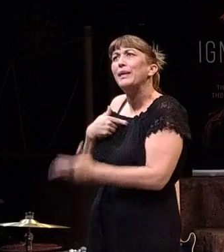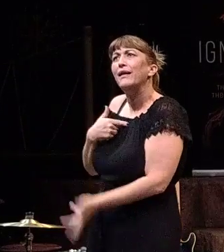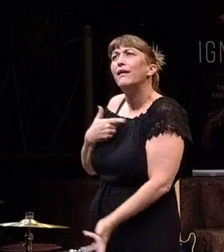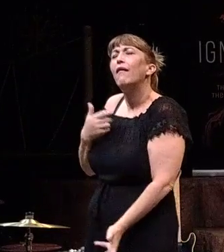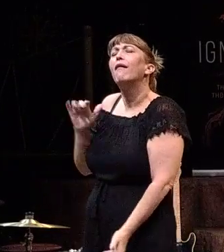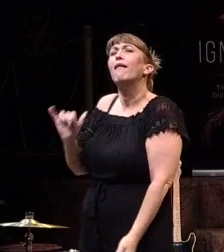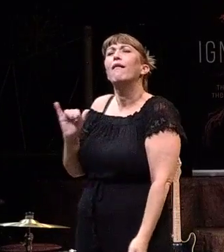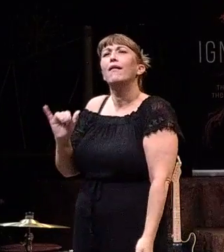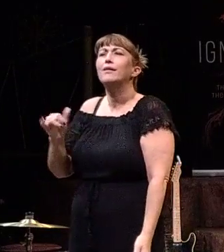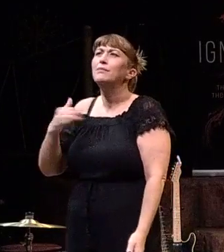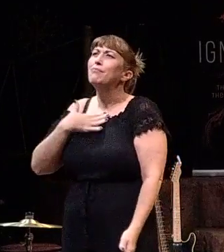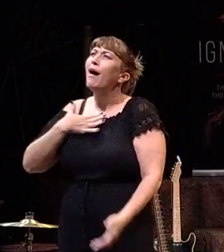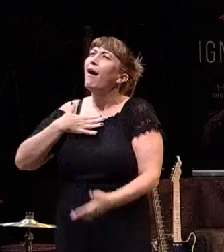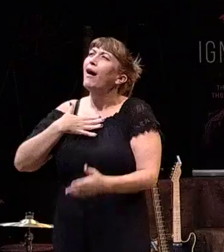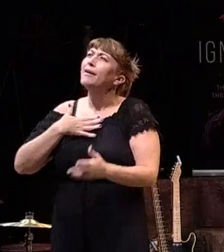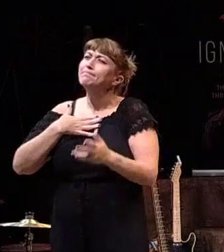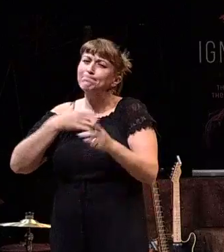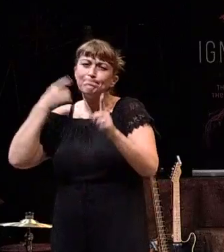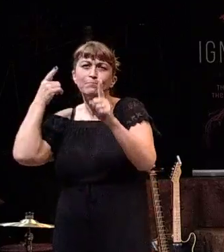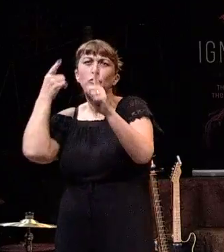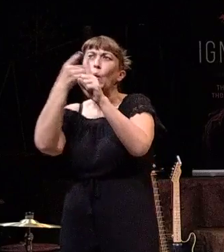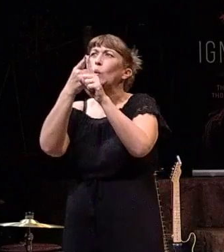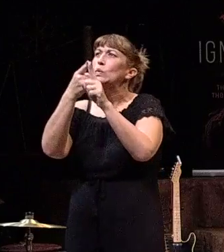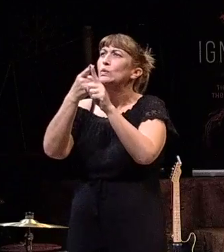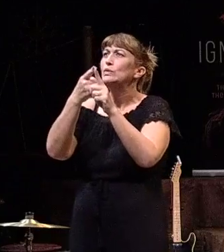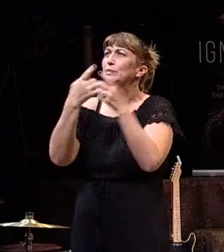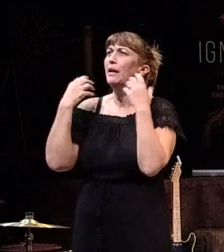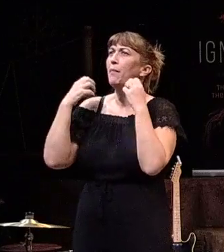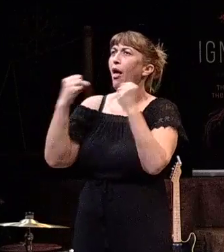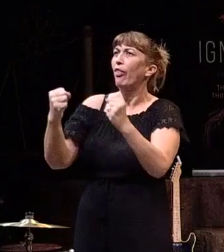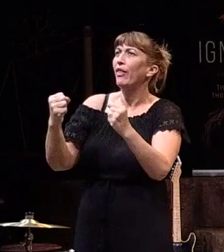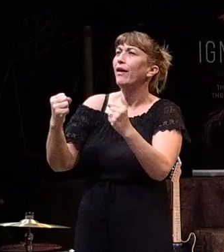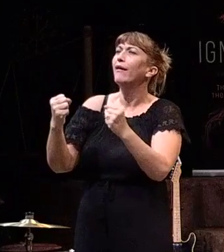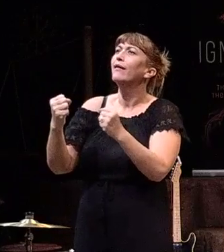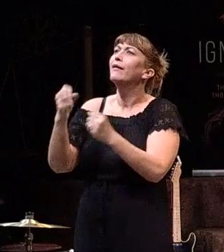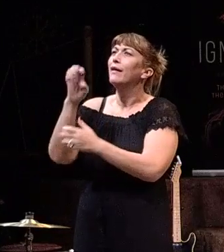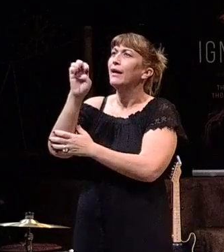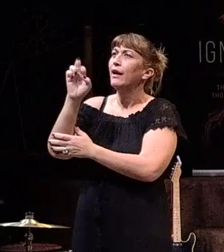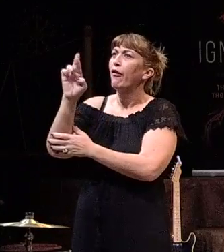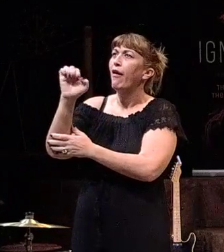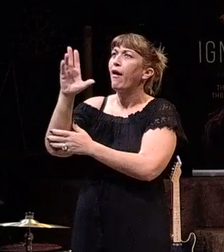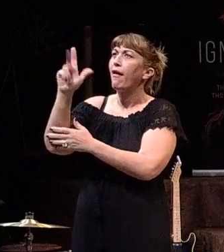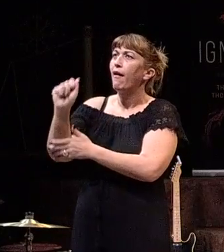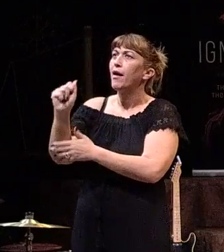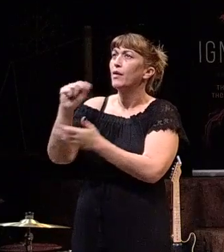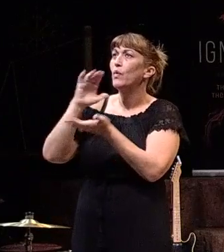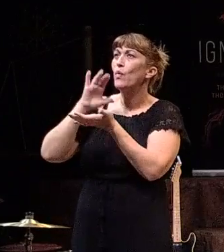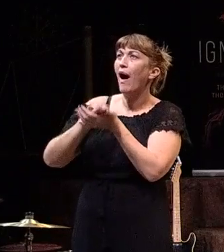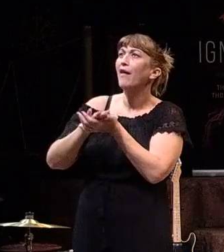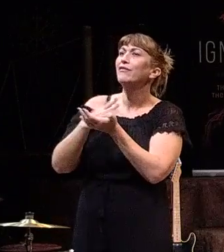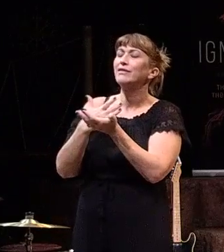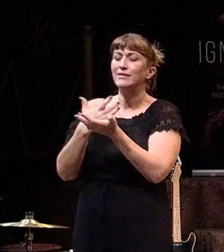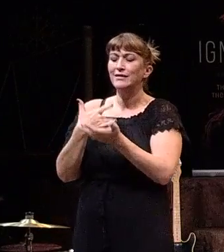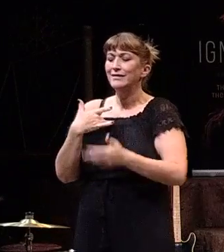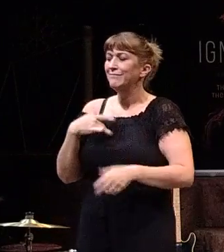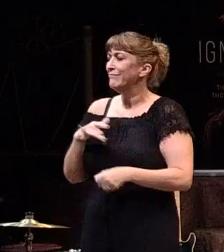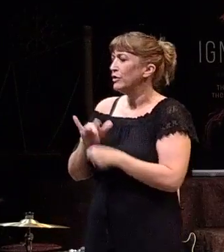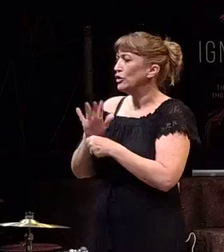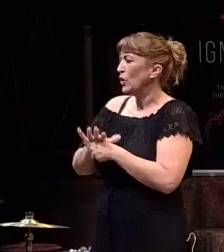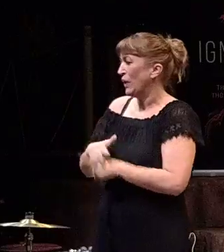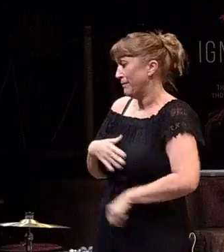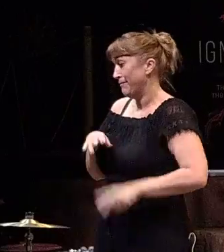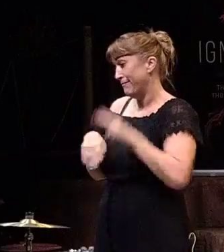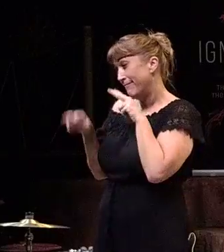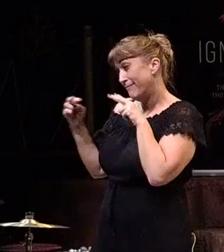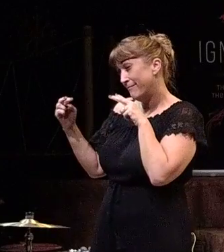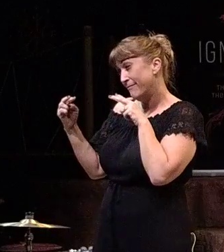In my quest to be healthy, Erica has been my partner. And every time that I go up to the line and I order a soda, she shoots me a